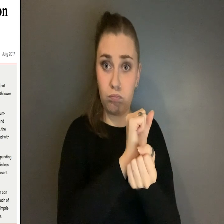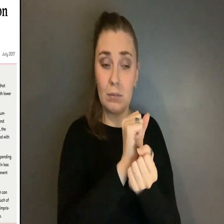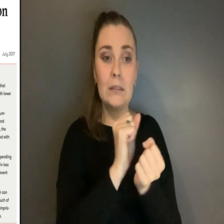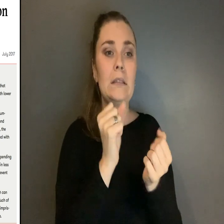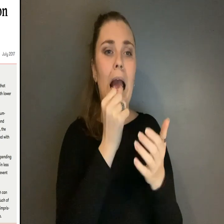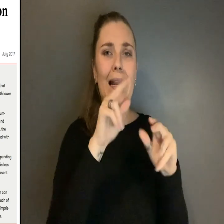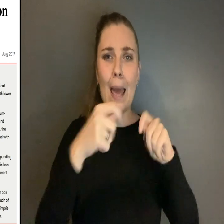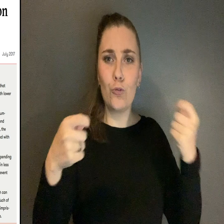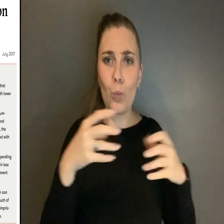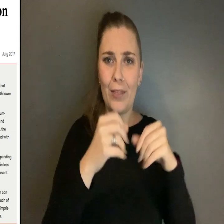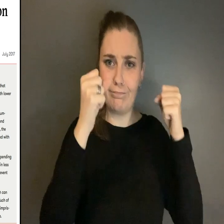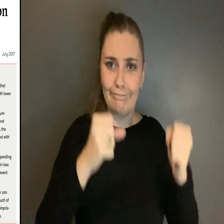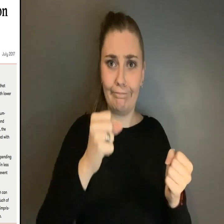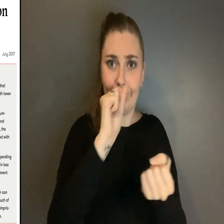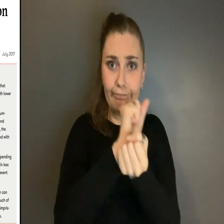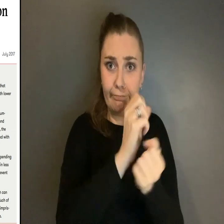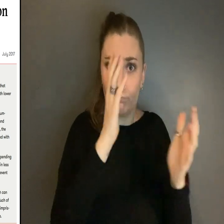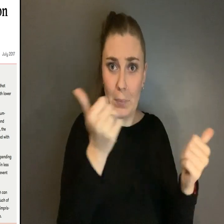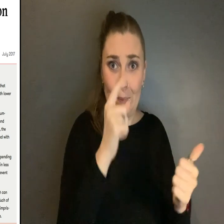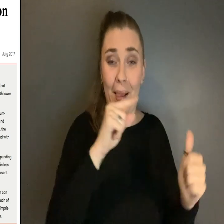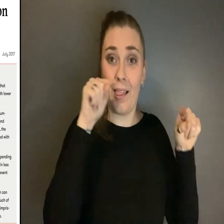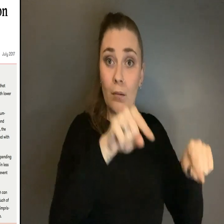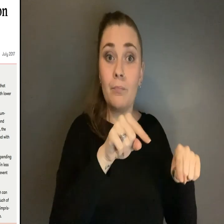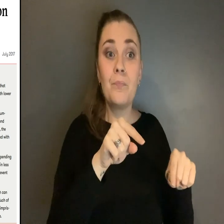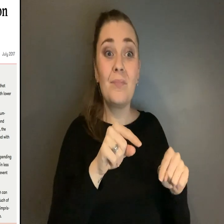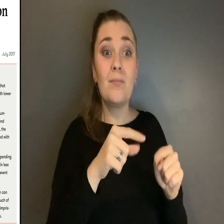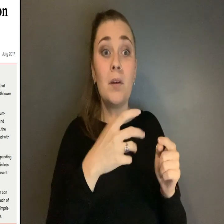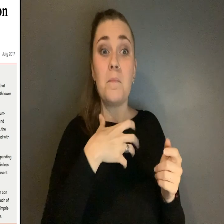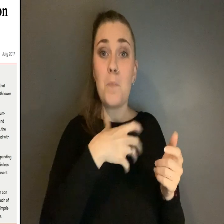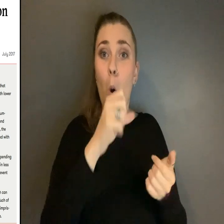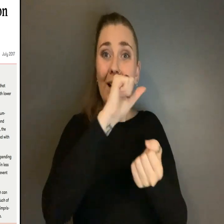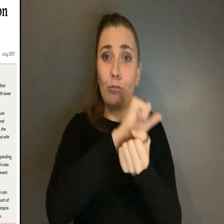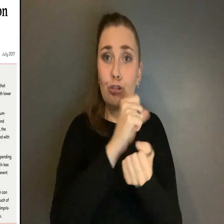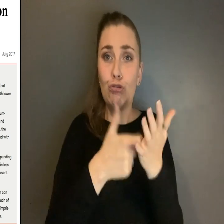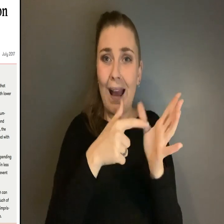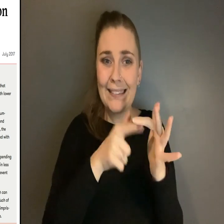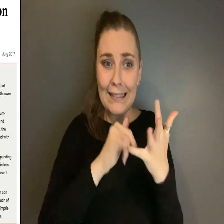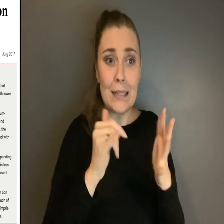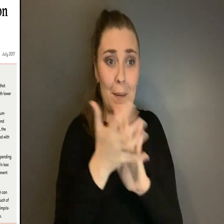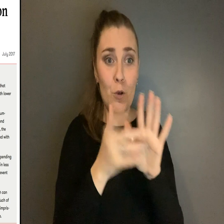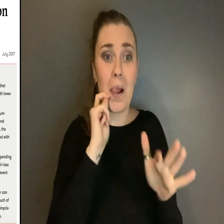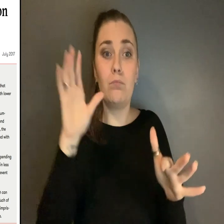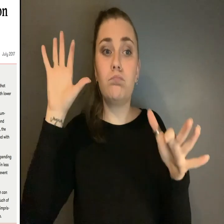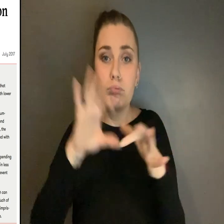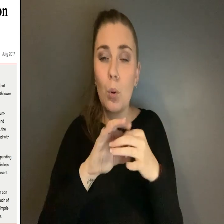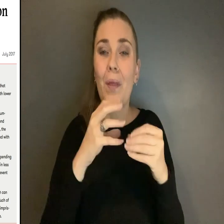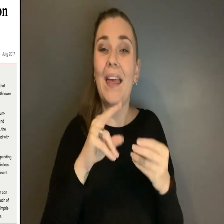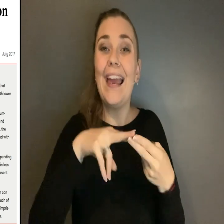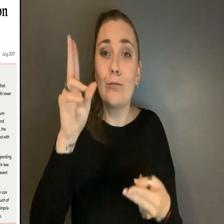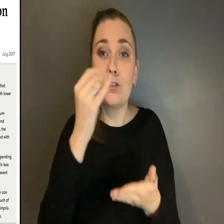concentrated incarceration The increased use of incarceration may be associated with increased crime